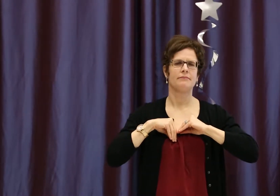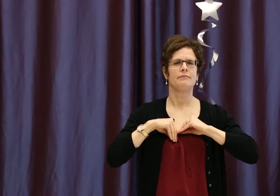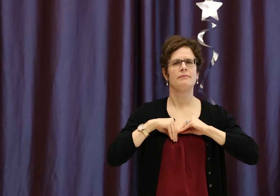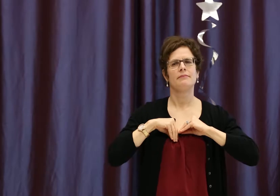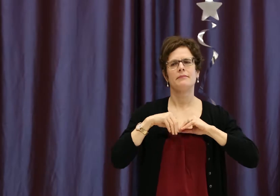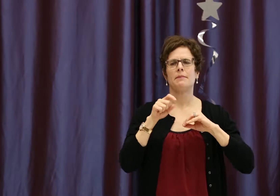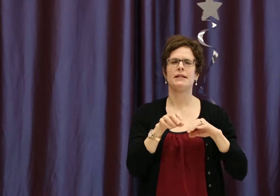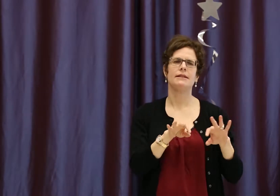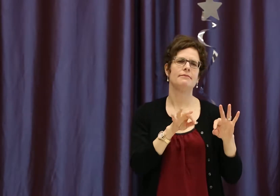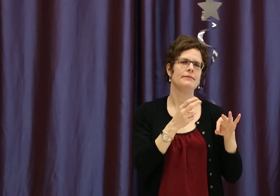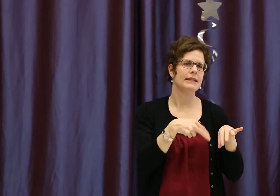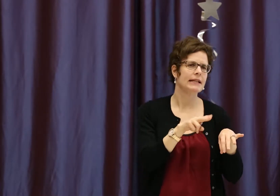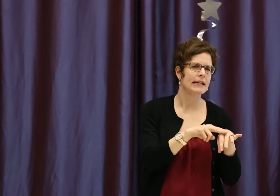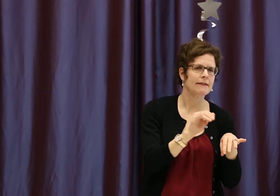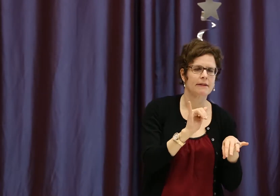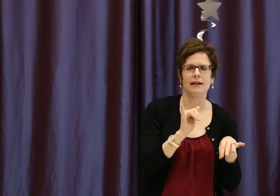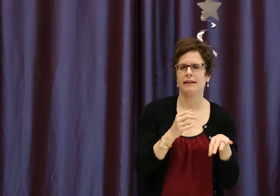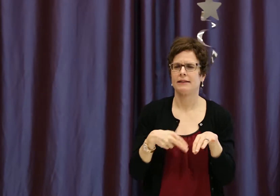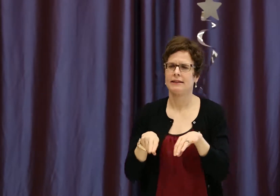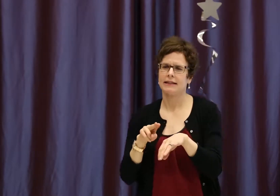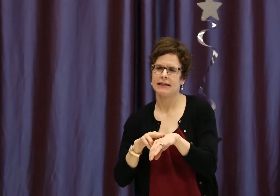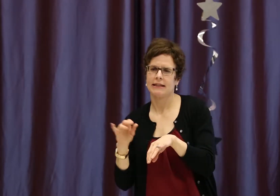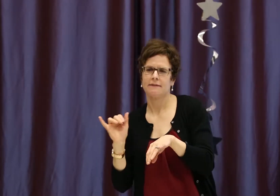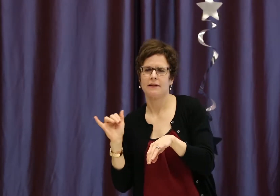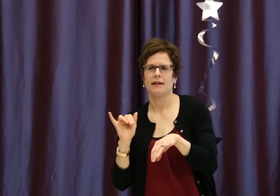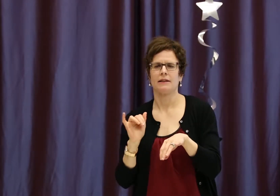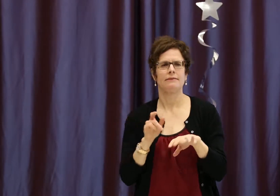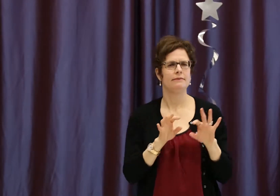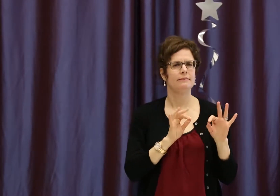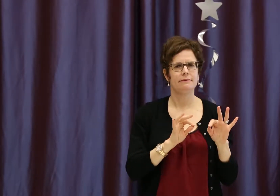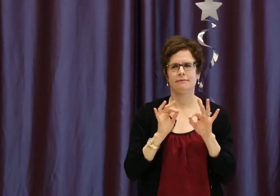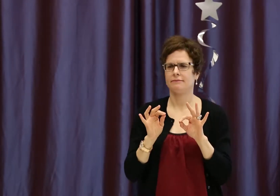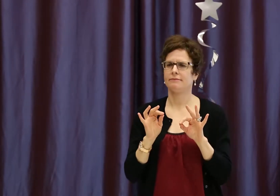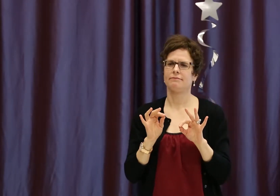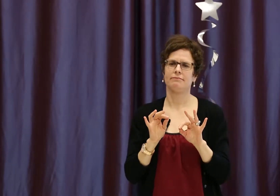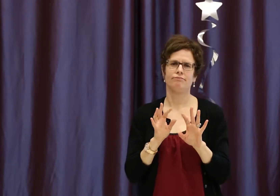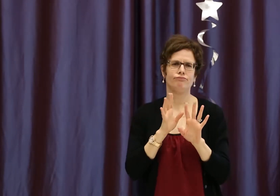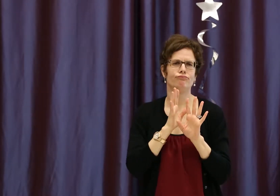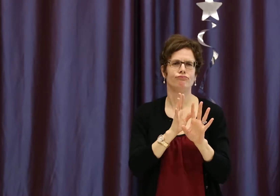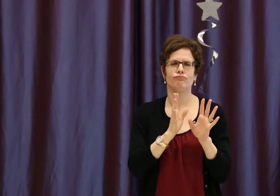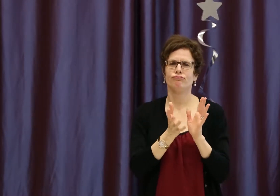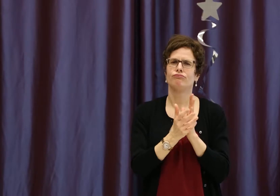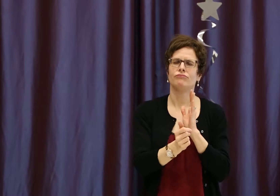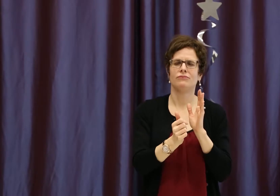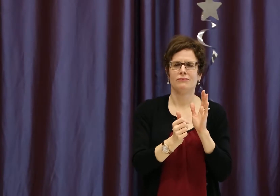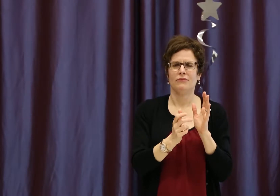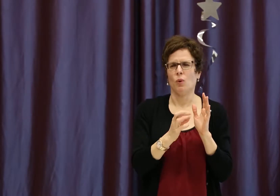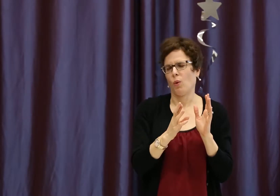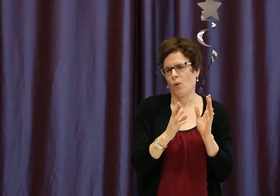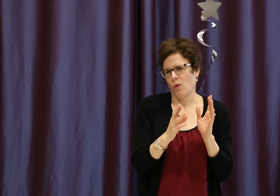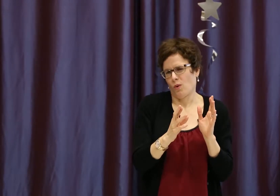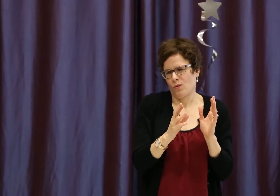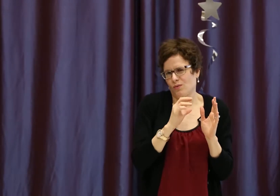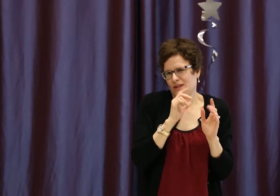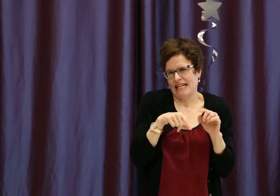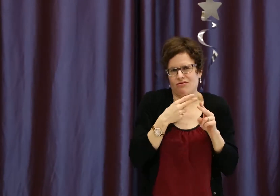proficiency in both languages. So native-like proficiency is often what people understand by the term